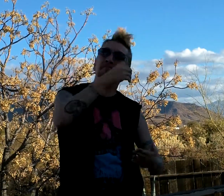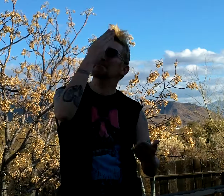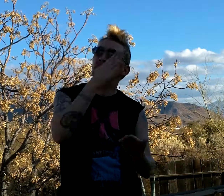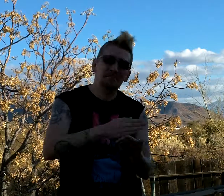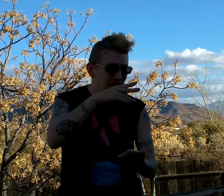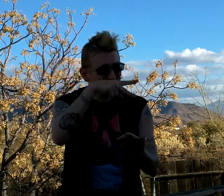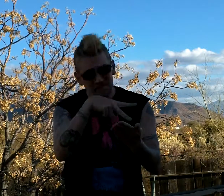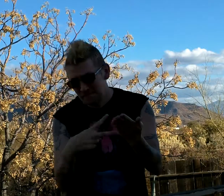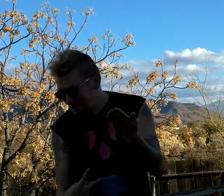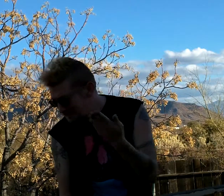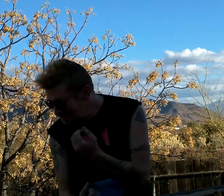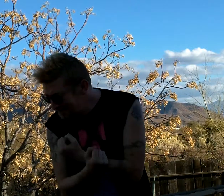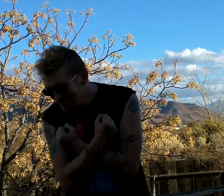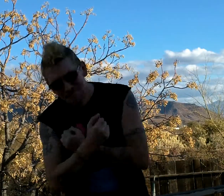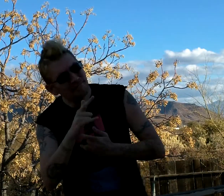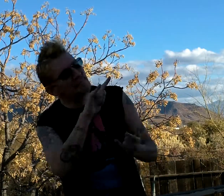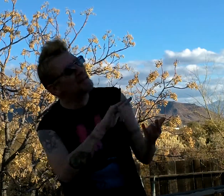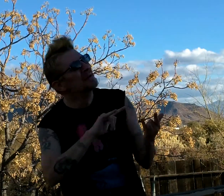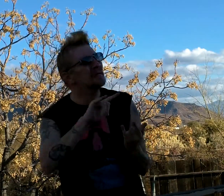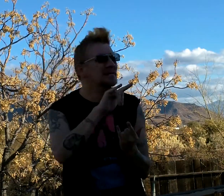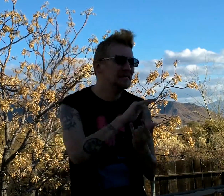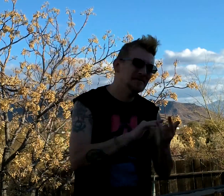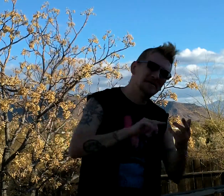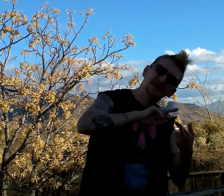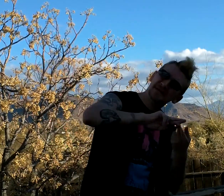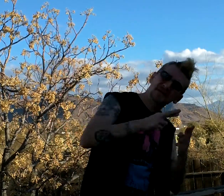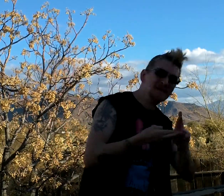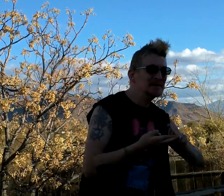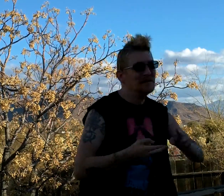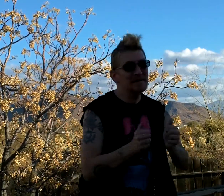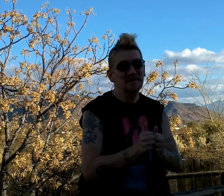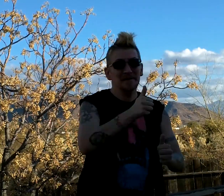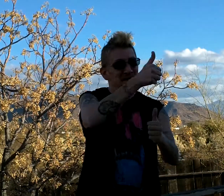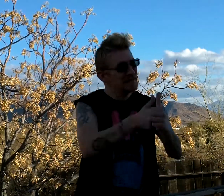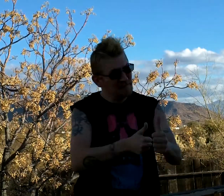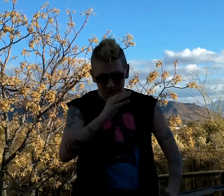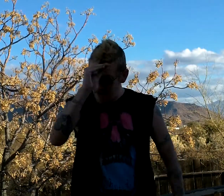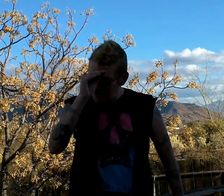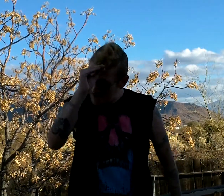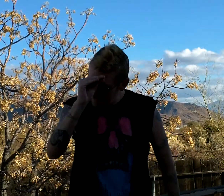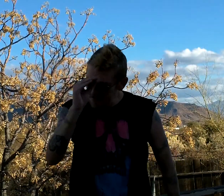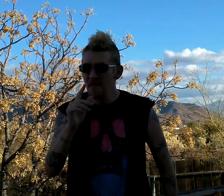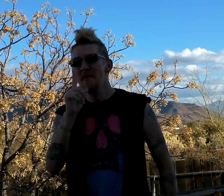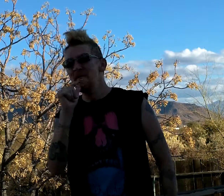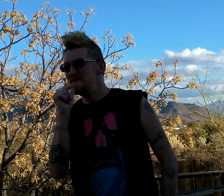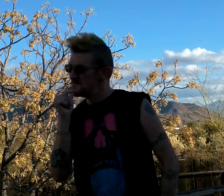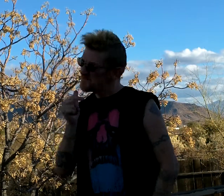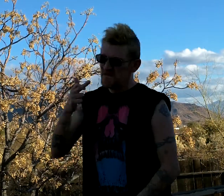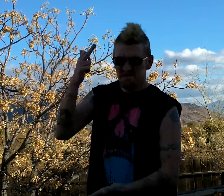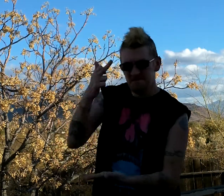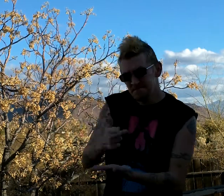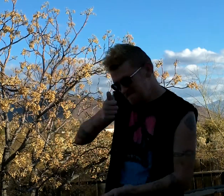with every girl who fucks me